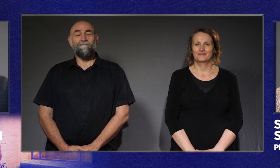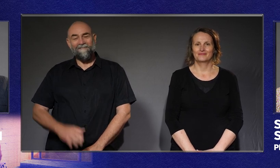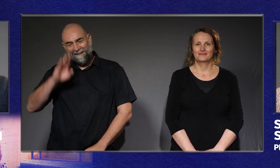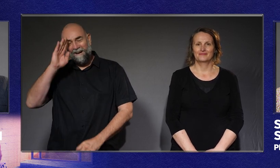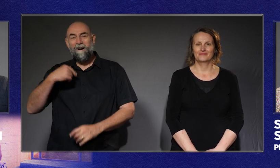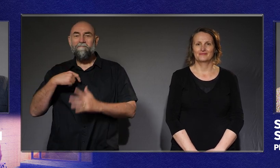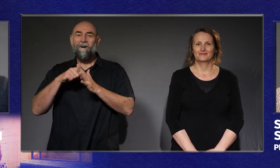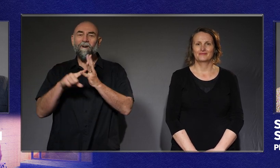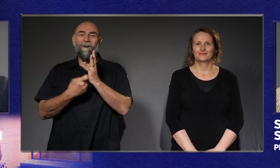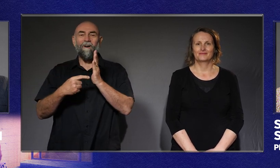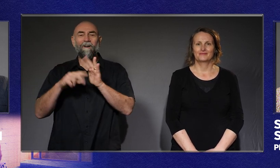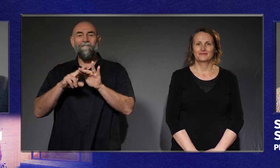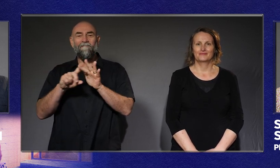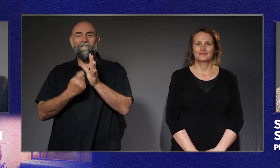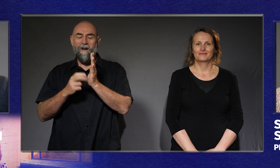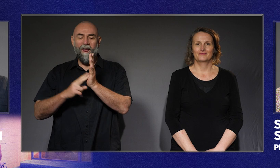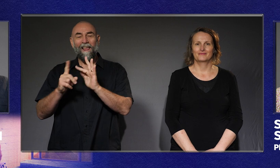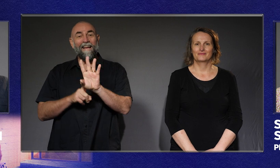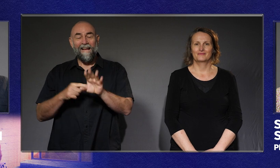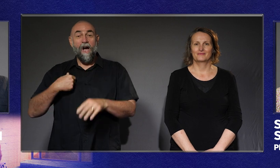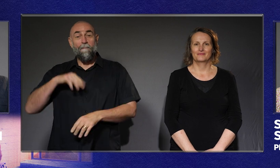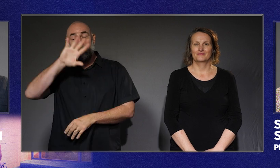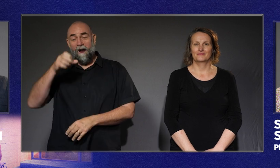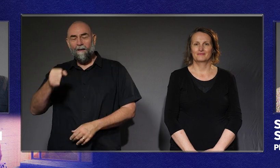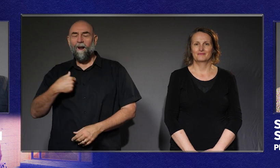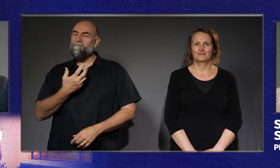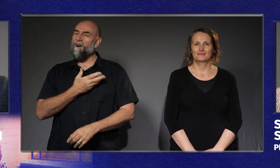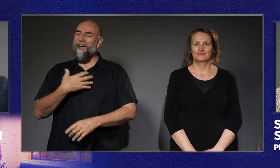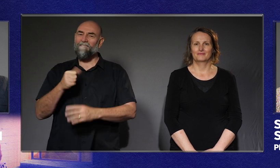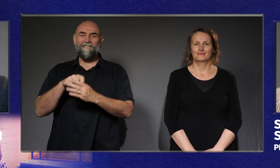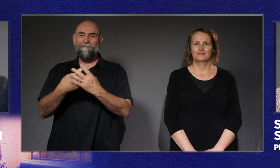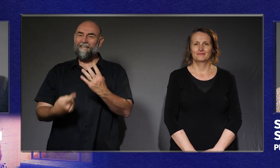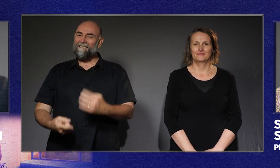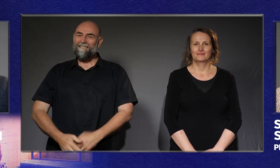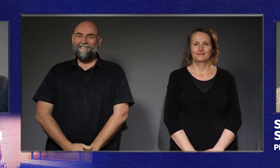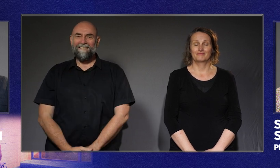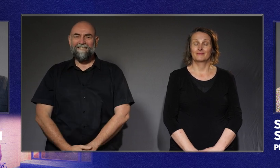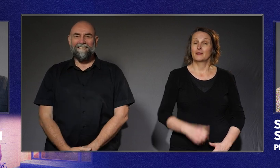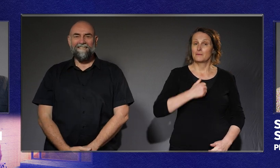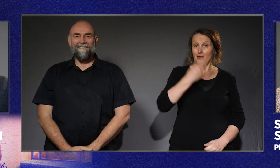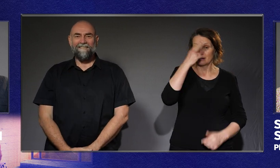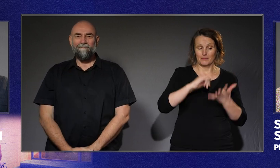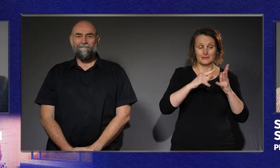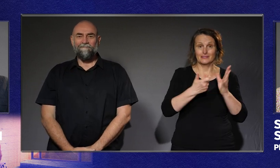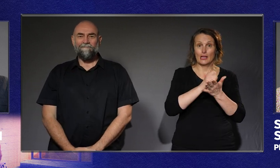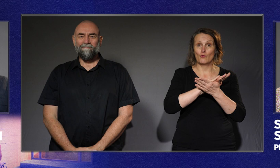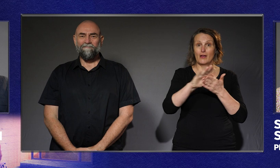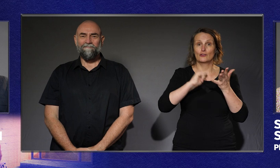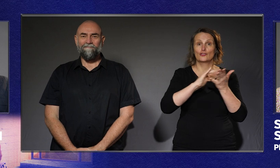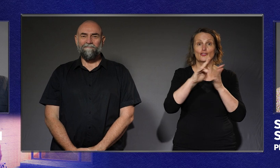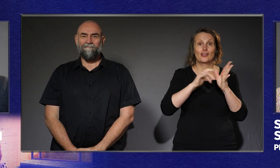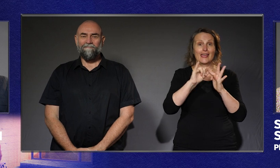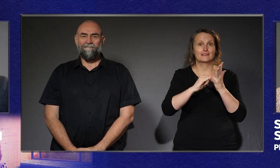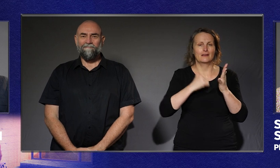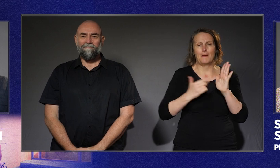Hi, I'm Kurt Fearnley, Paralympian and proud person with a disability. And I'm Sarah Shands, mum of a bright, bubbly,